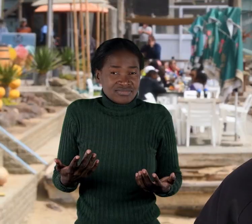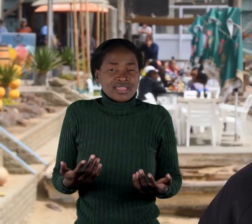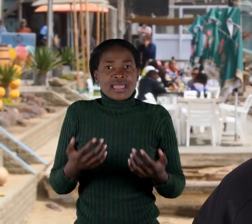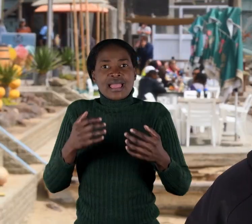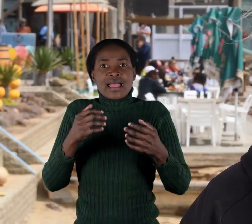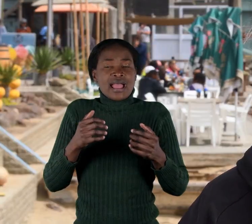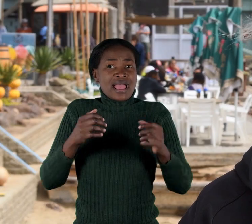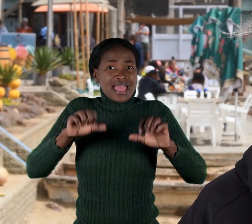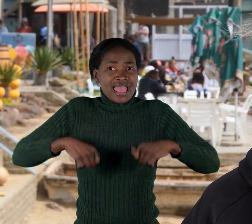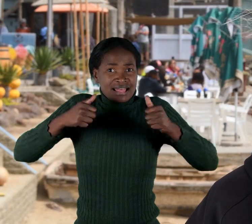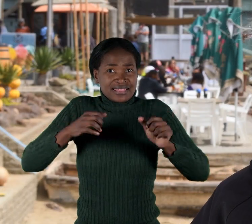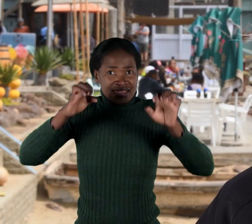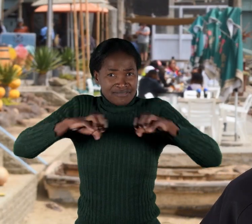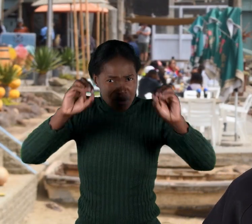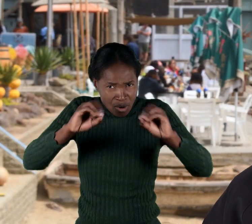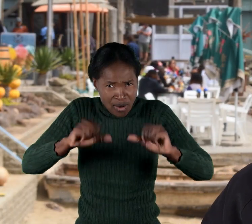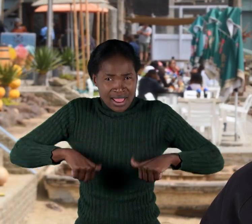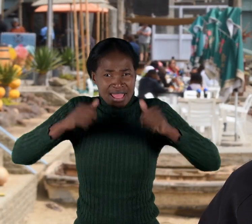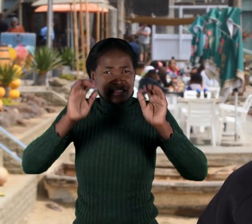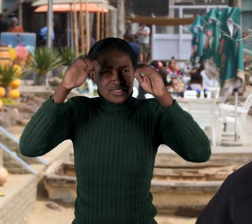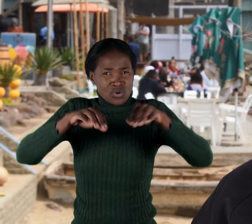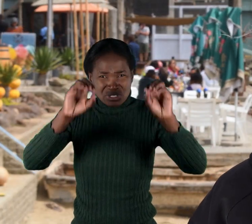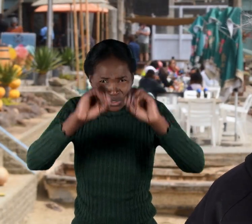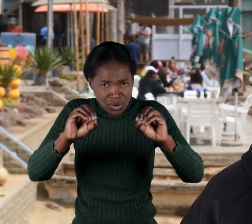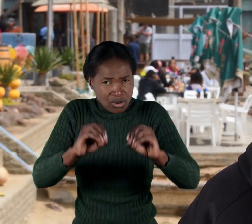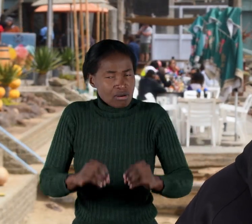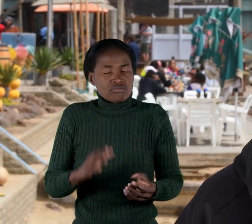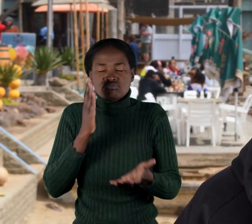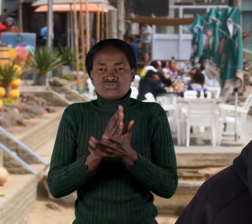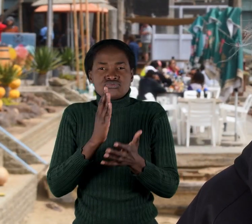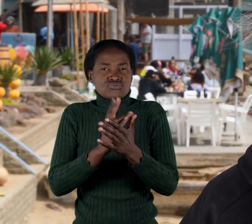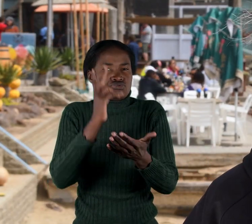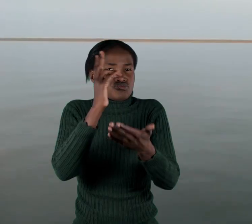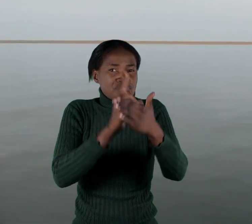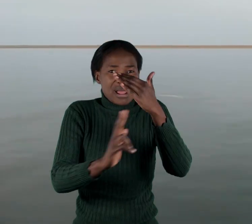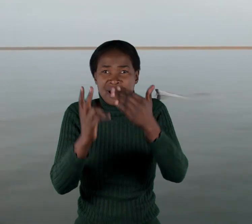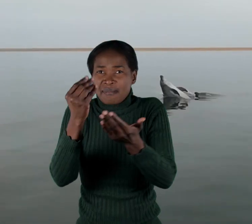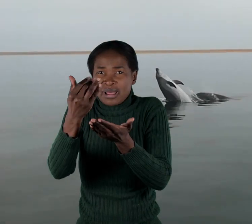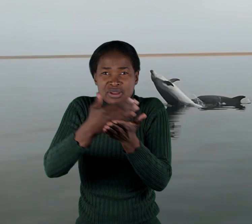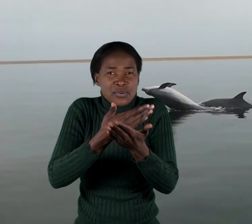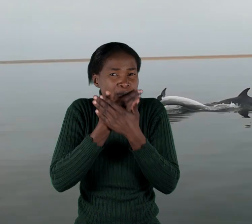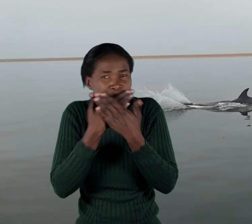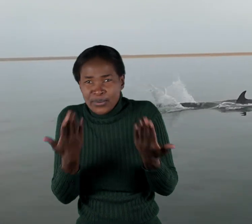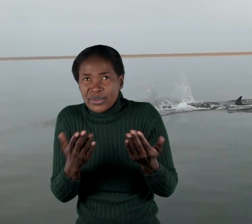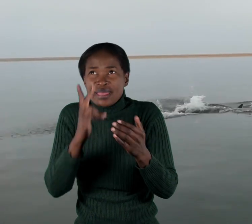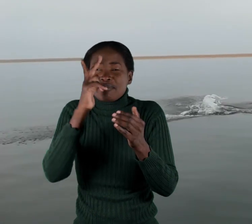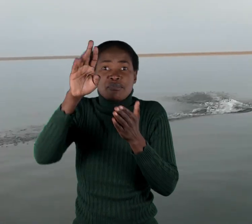Without a healthy environment and ocean, there is no tourism industry. We have nothing to show our tourists,